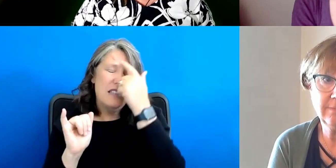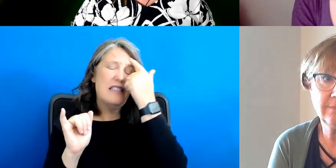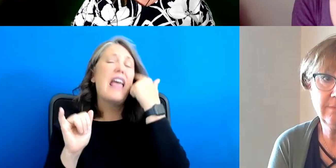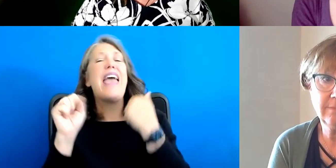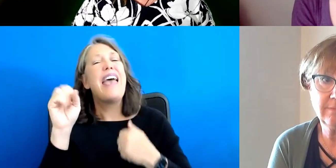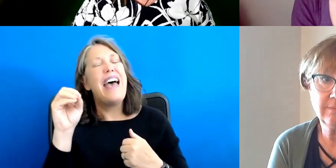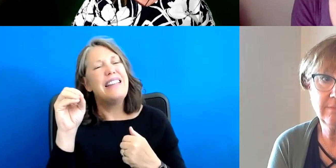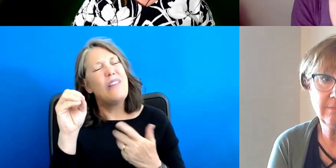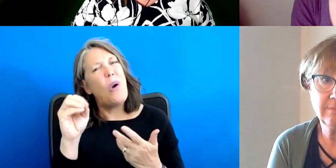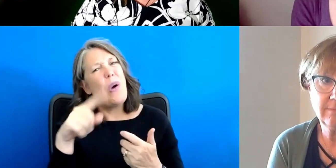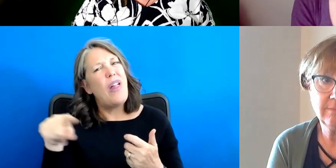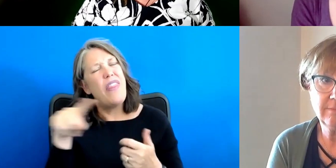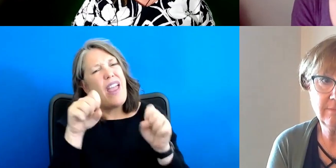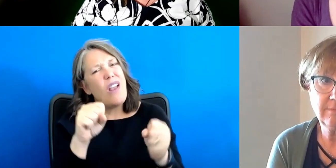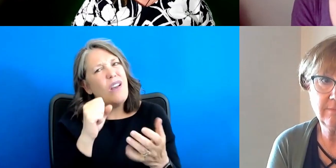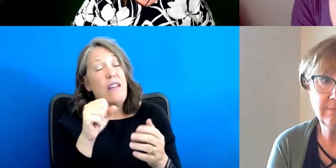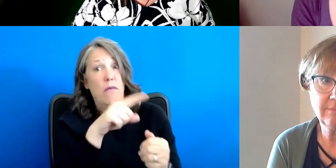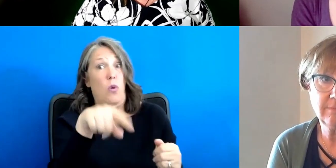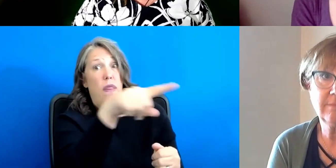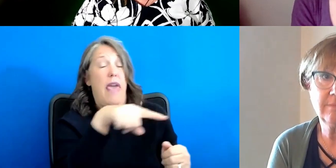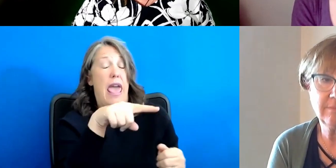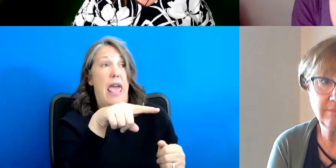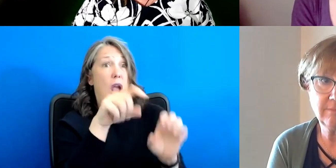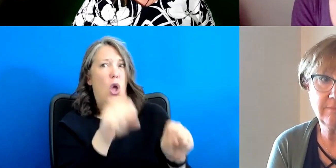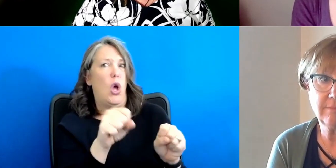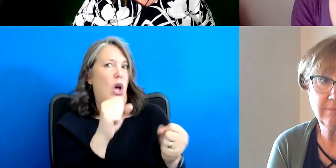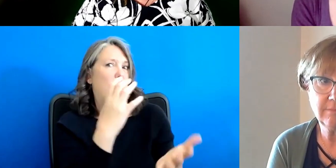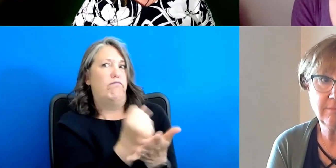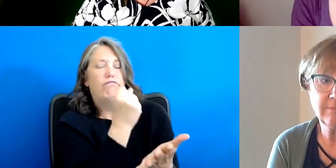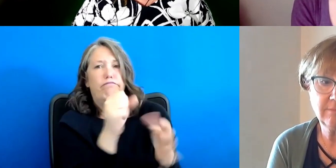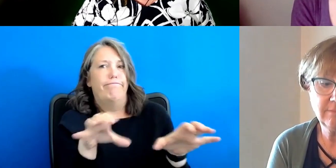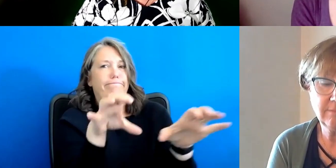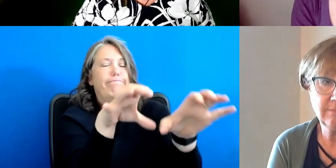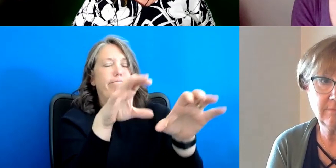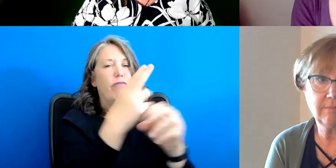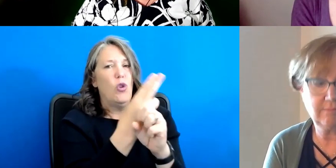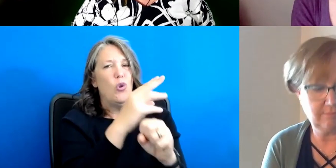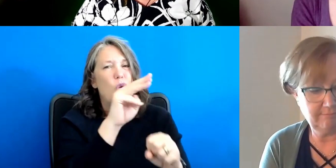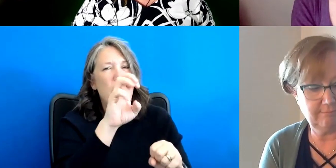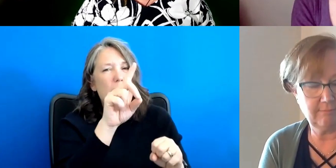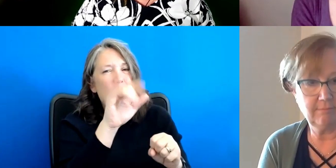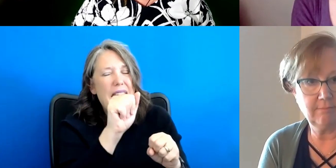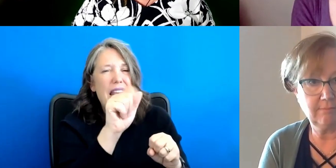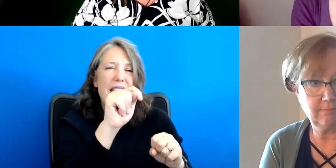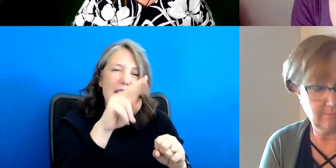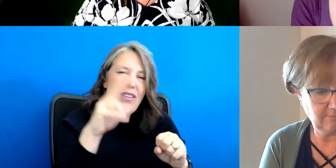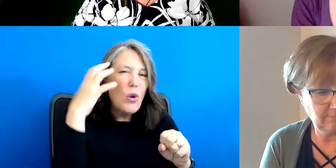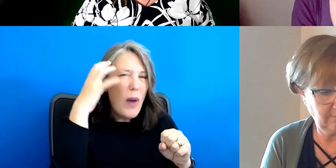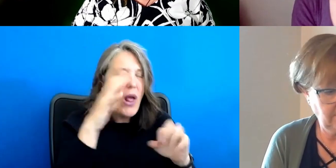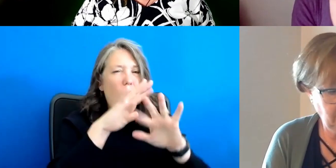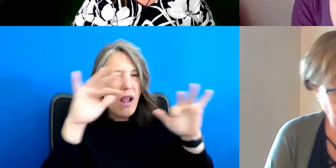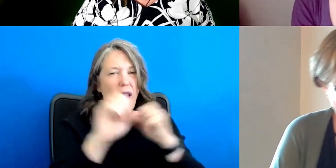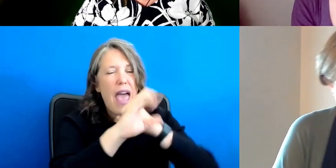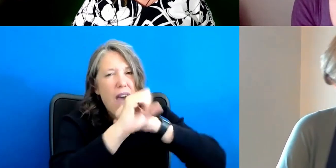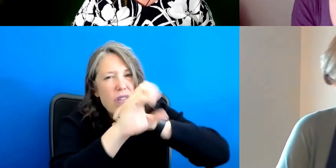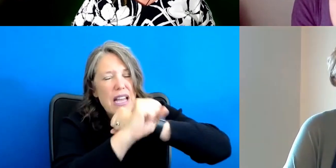so they were able to, to get out there and do some strong media work using that money. And they were really